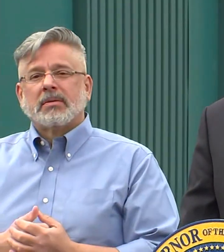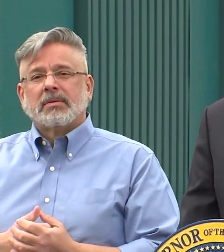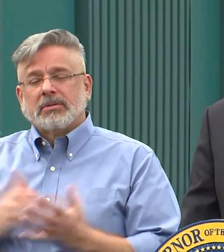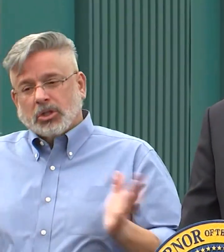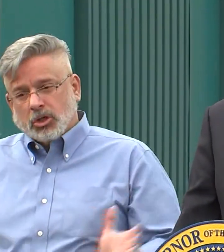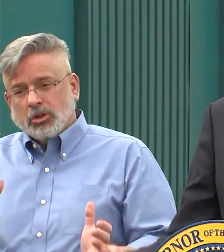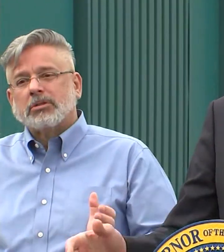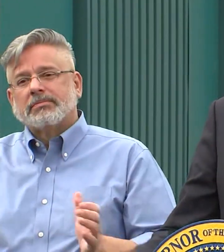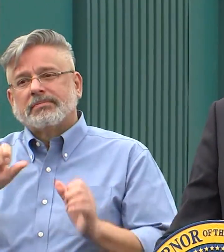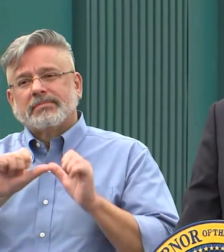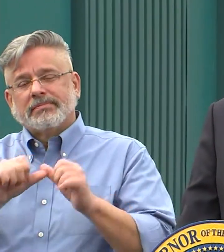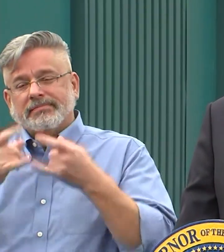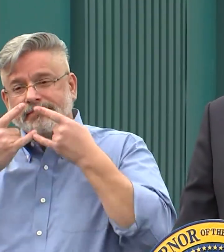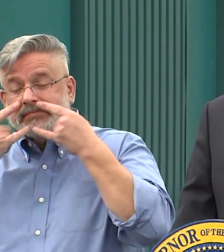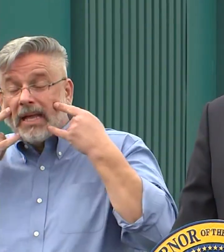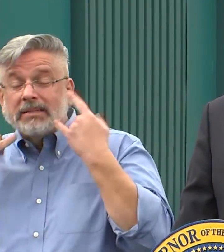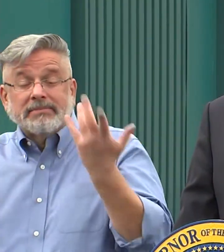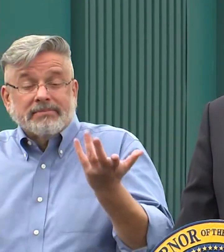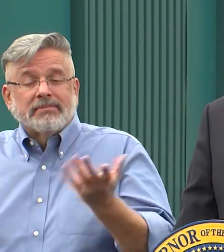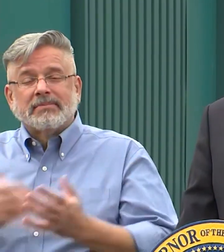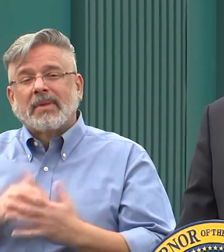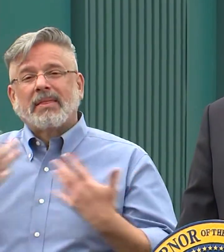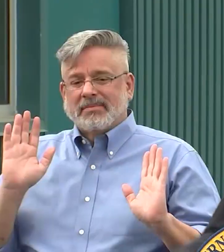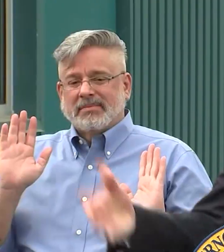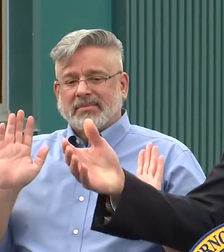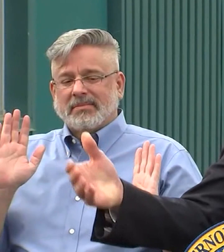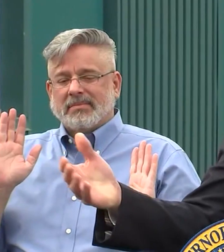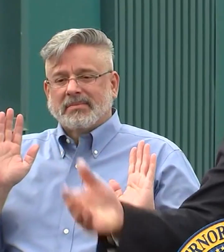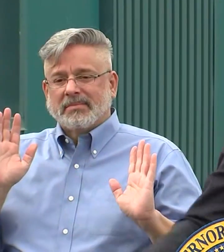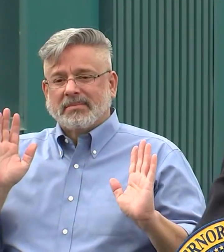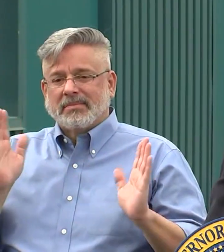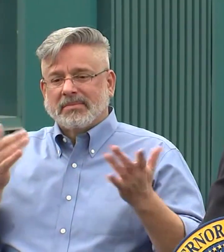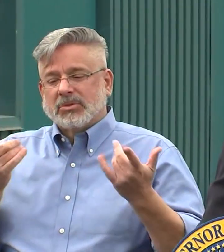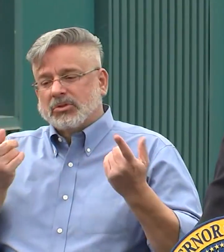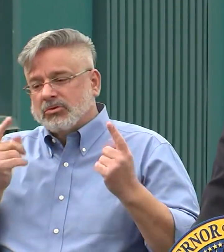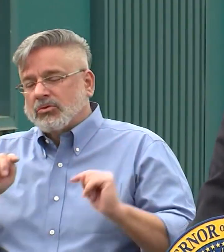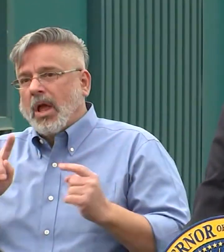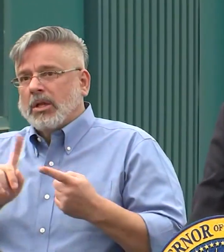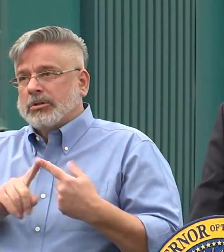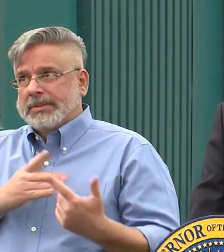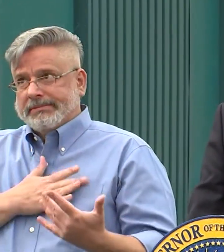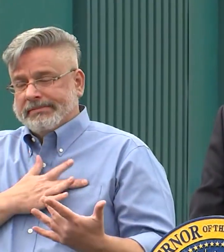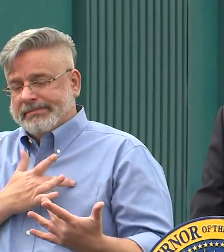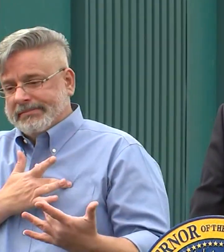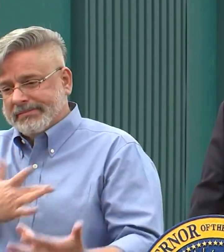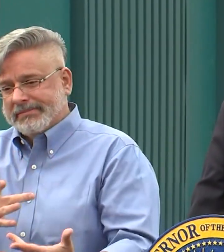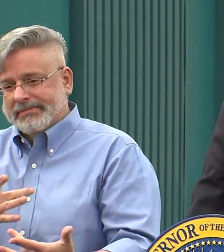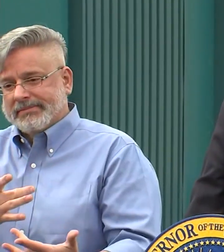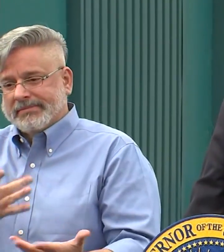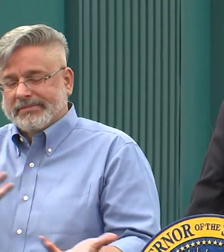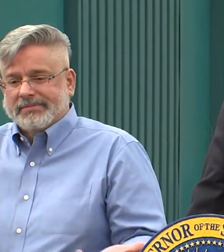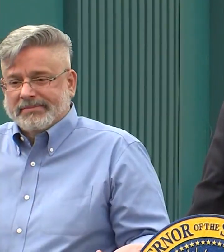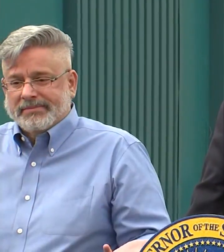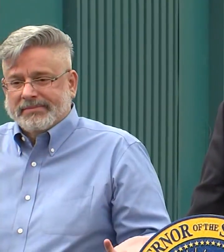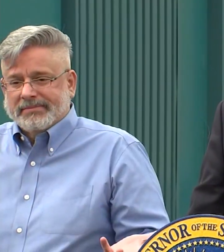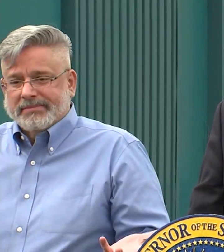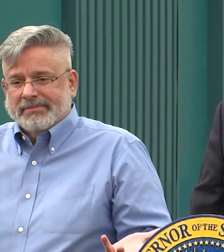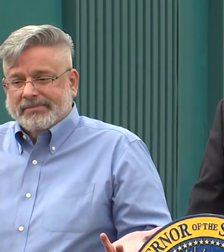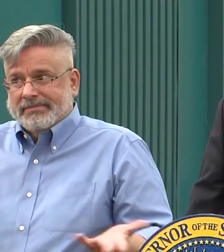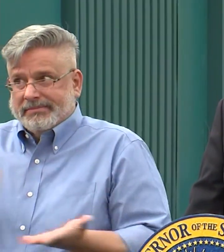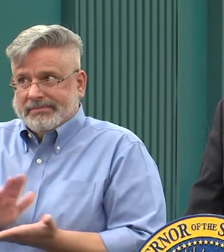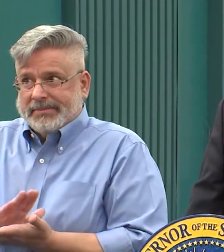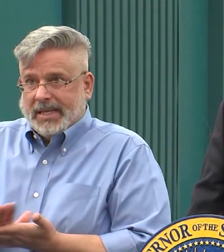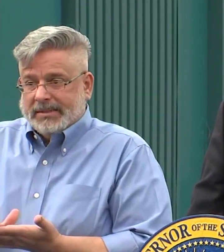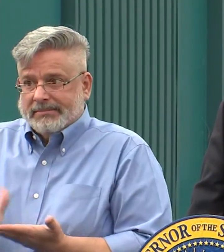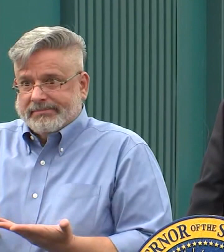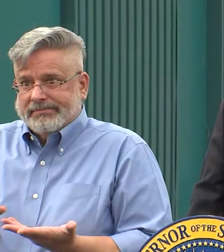everybody else to do so, and that's it. Of course, I was trying to be gracious, and I made a mistake, you know, I mean, I was trying to be gracious,